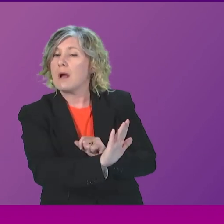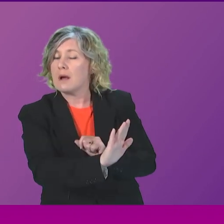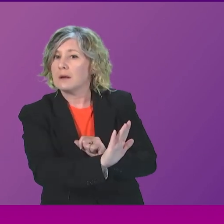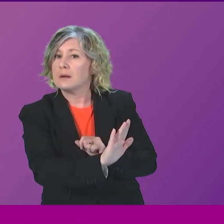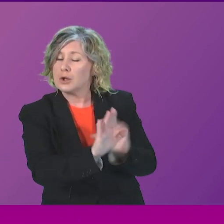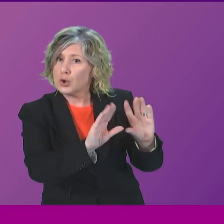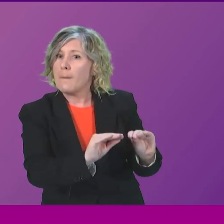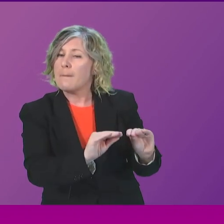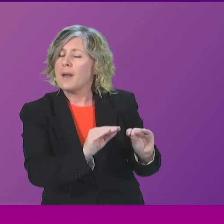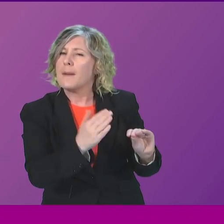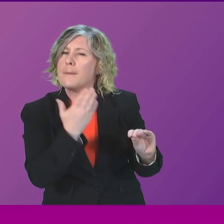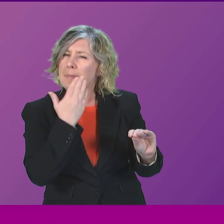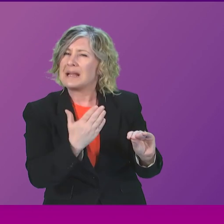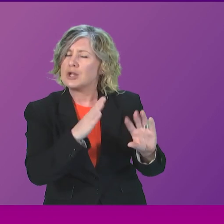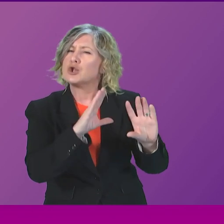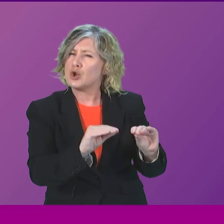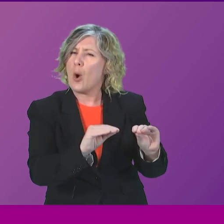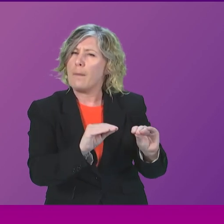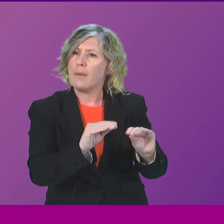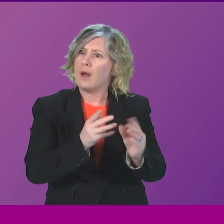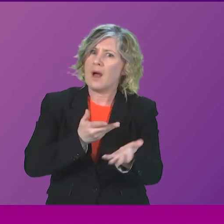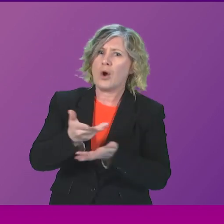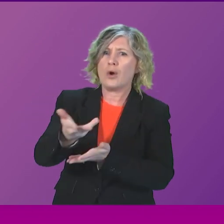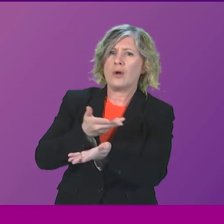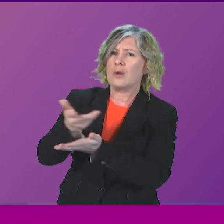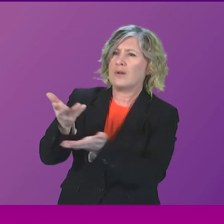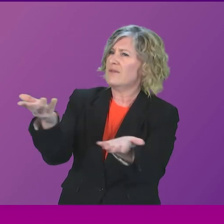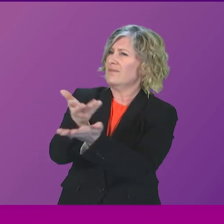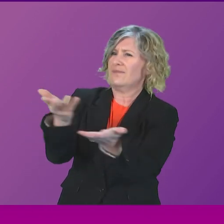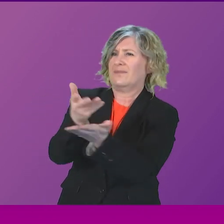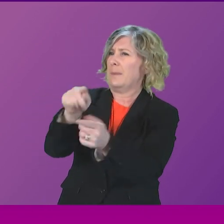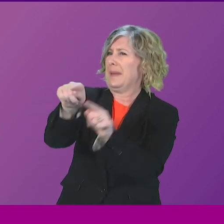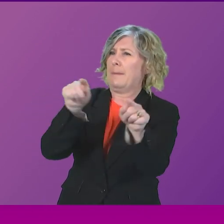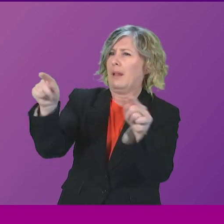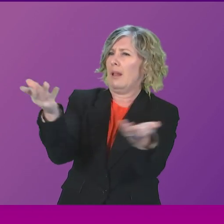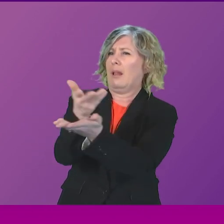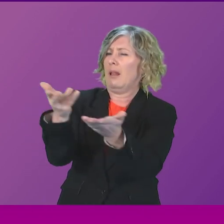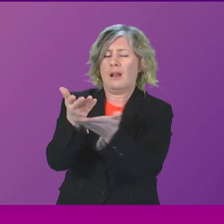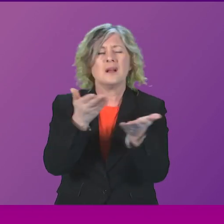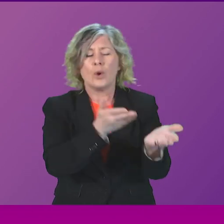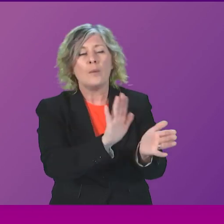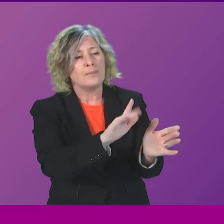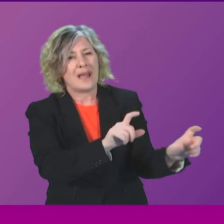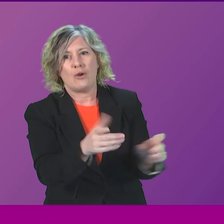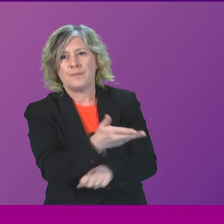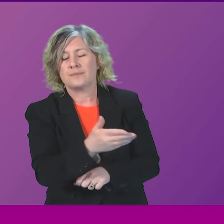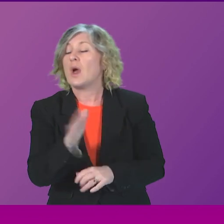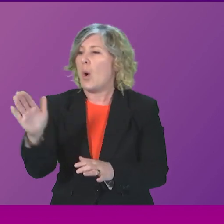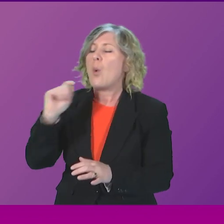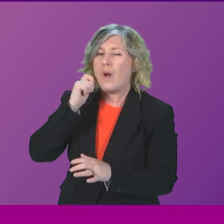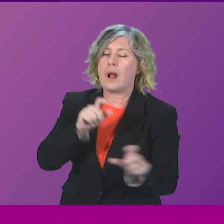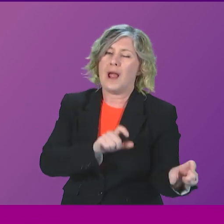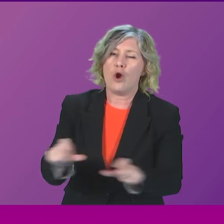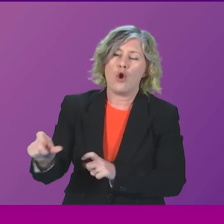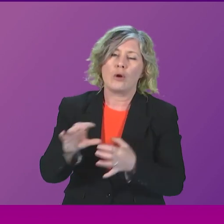if I could stop you there, could we please stop having conversations across the aisles? It makes it very difficult to hear. First Minister. And we will continue to cooperate fully